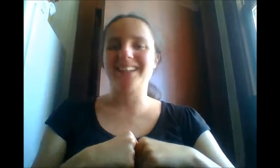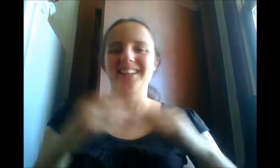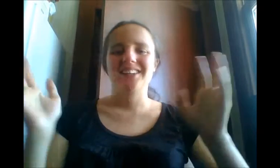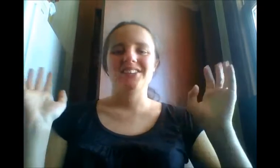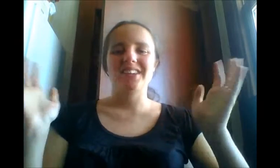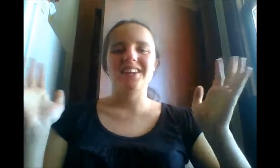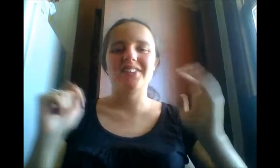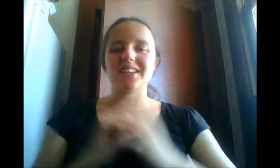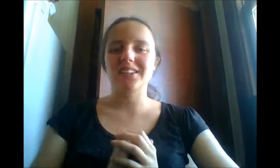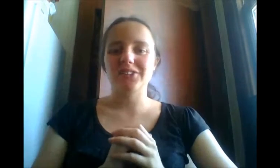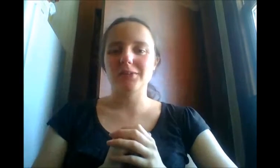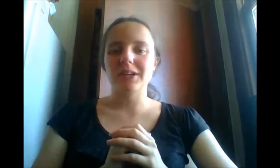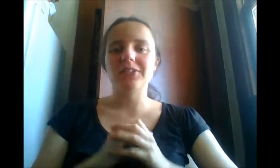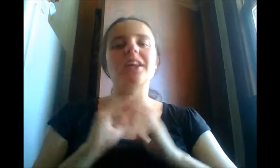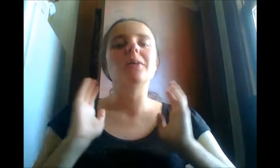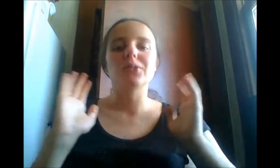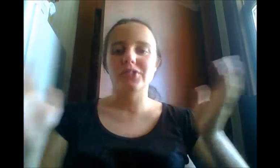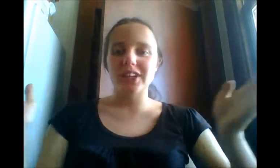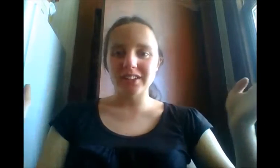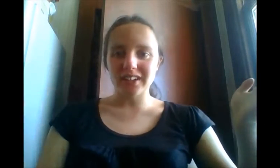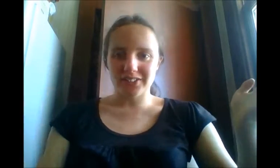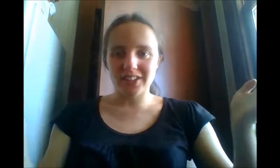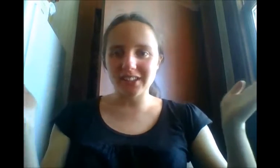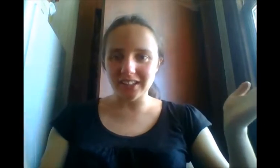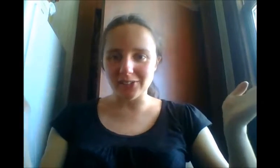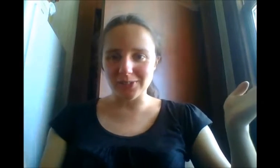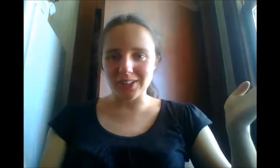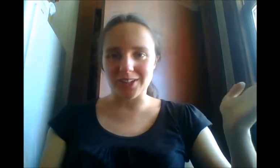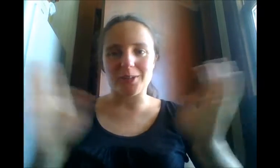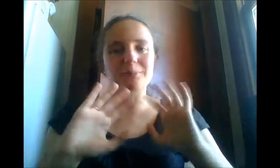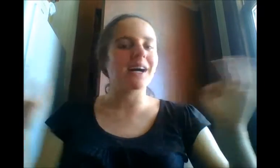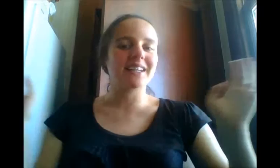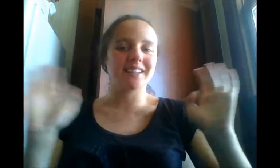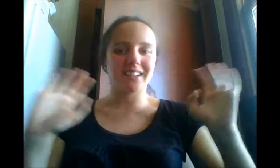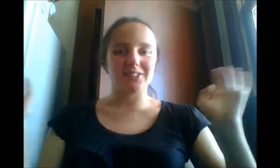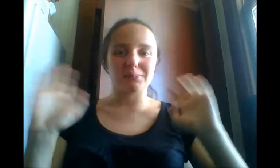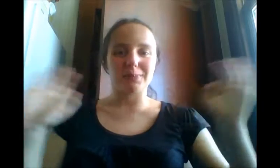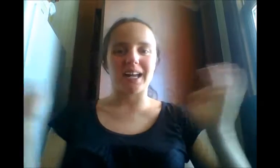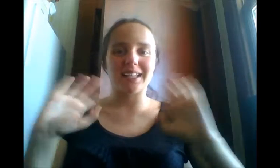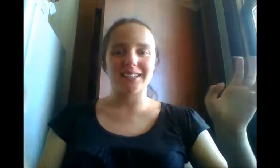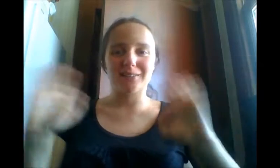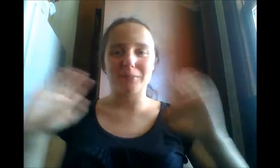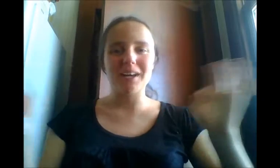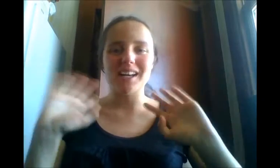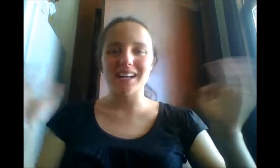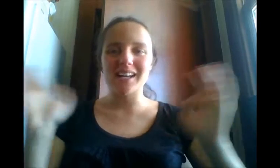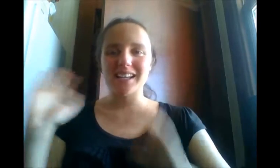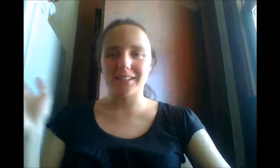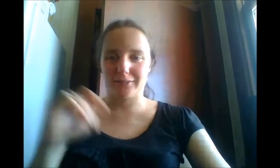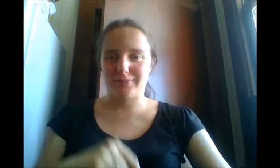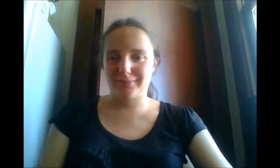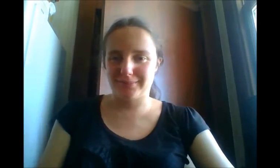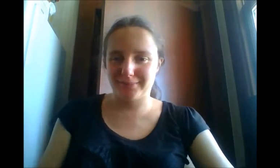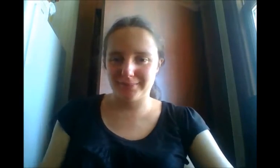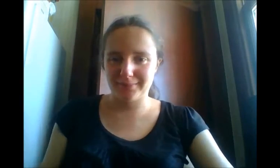So, guys, thank you guys so much, and I will see you guys in the next video. Bye, guys. Bye. Bye. Bye. Bye.